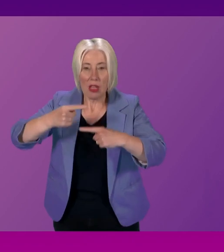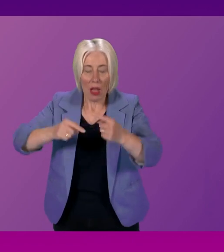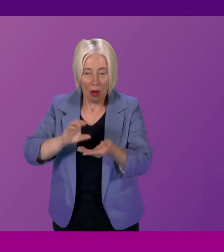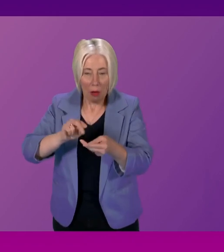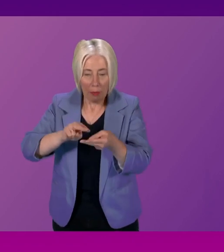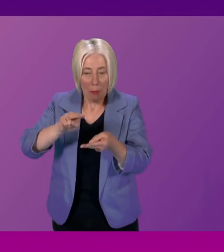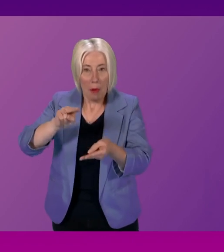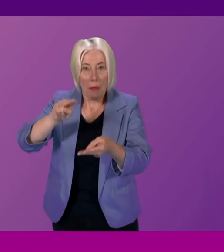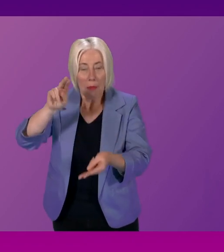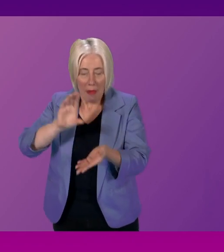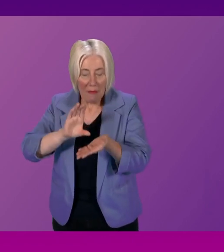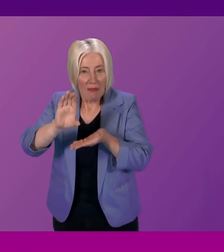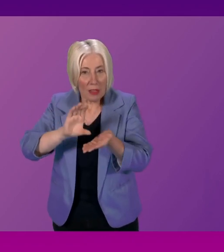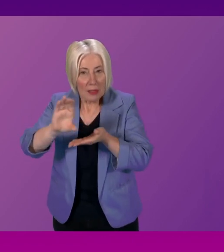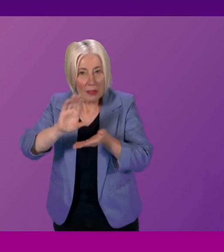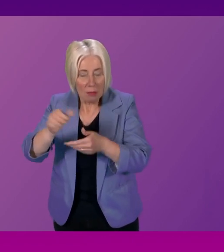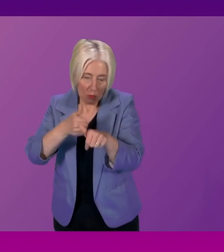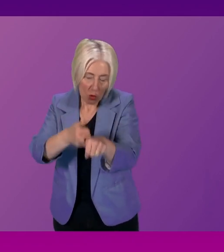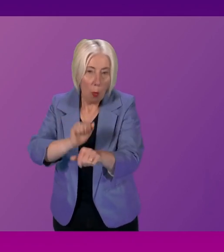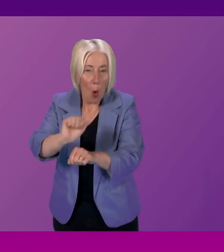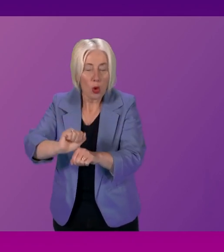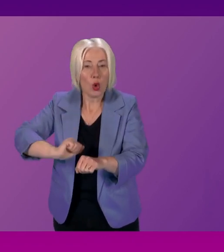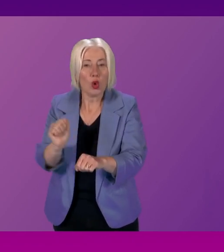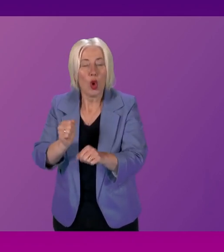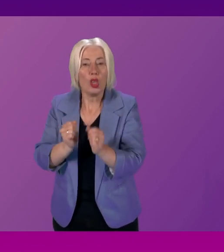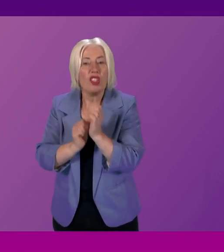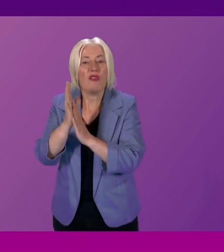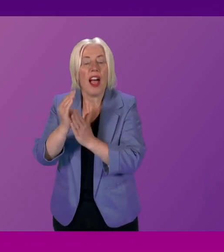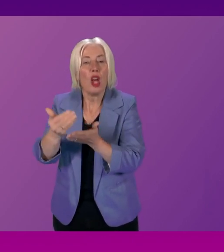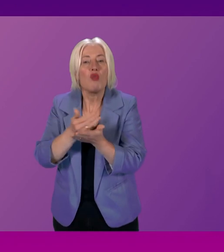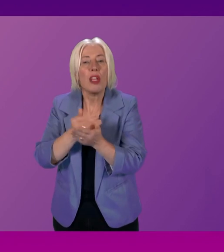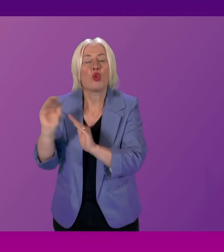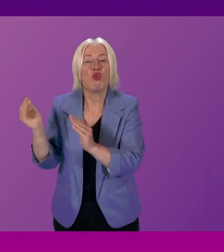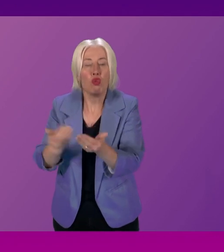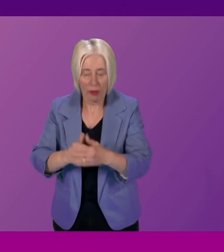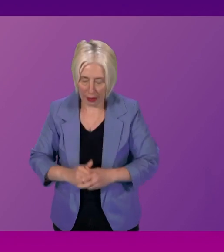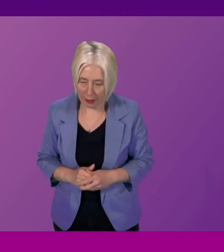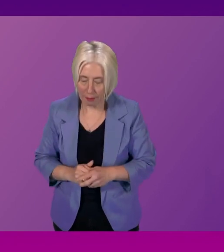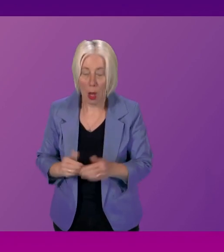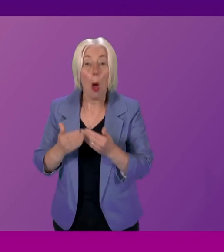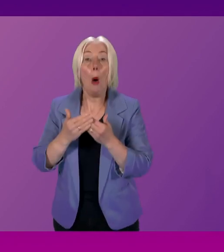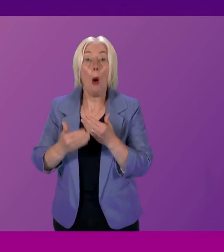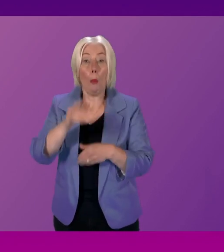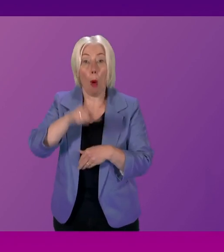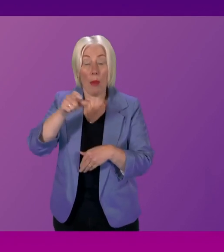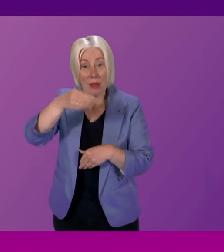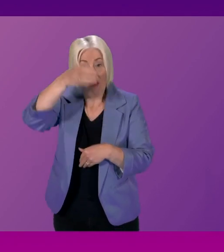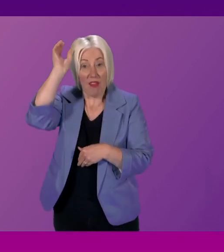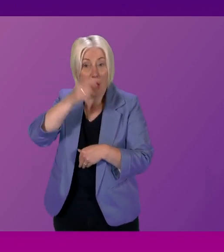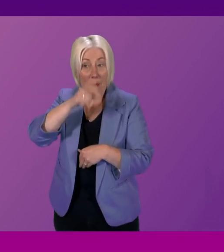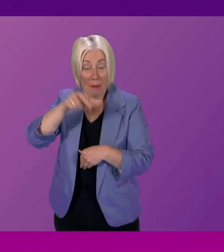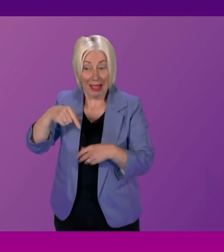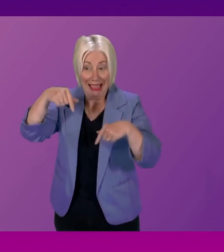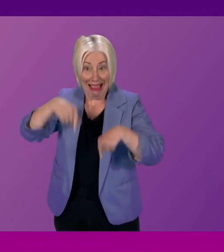increases in funding to support the Scottish Fire and Rescue Service. On top of that, we have more firefighters per head, per 10,000 of the